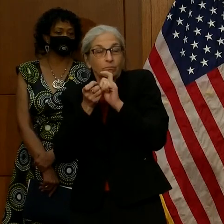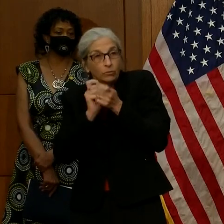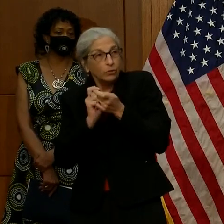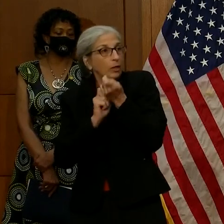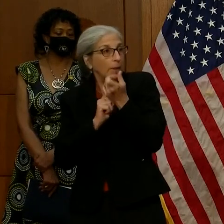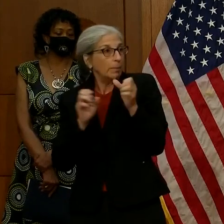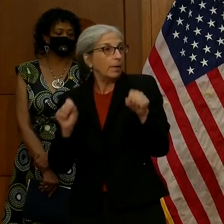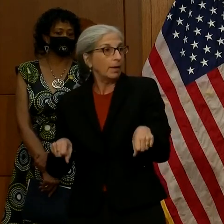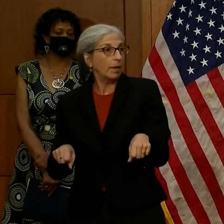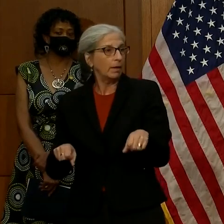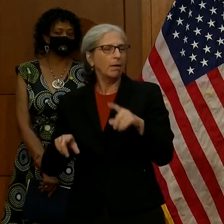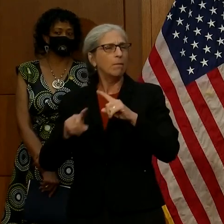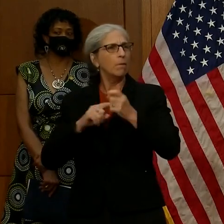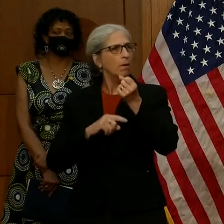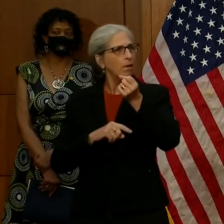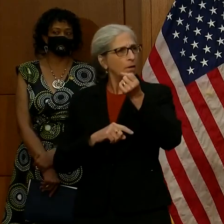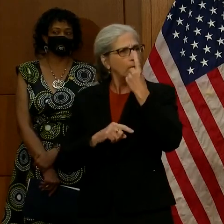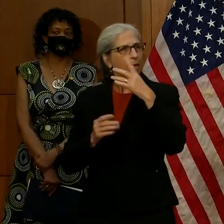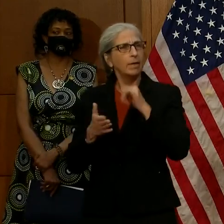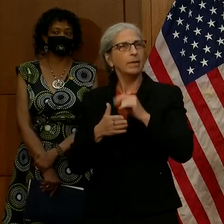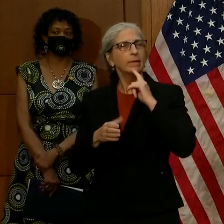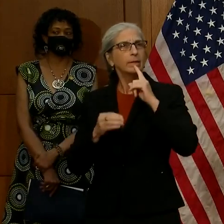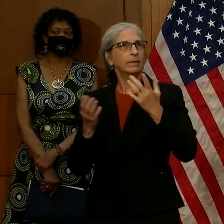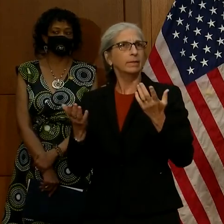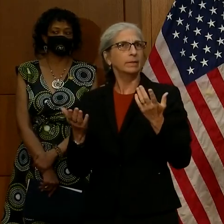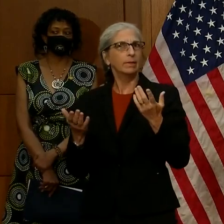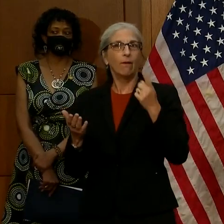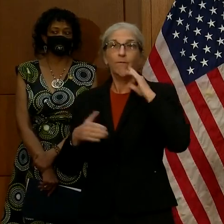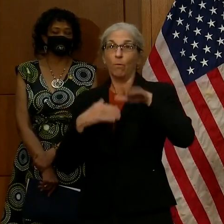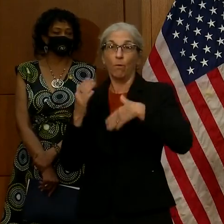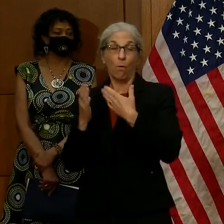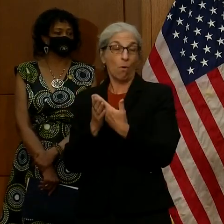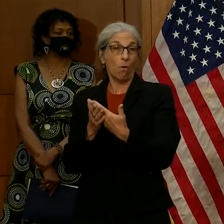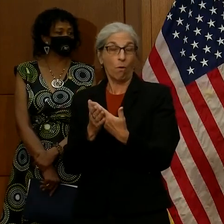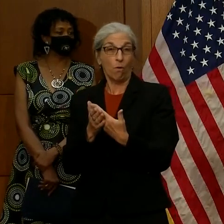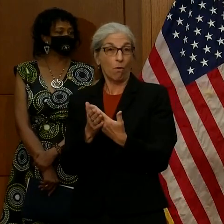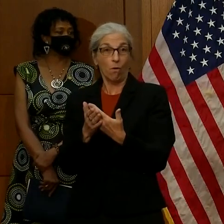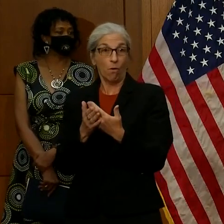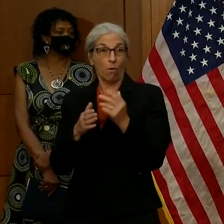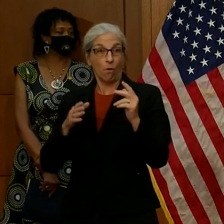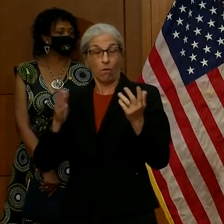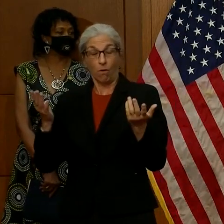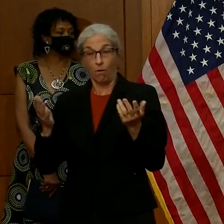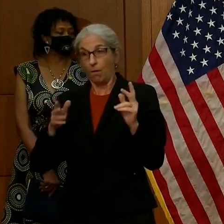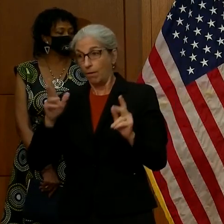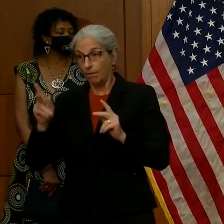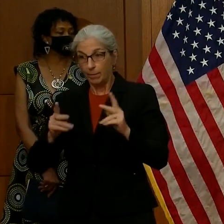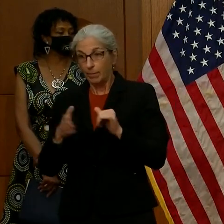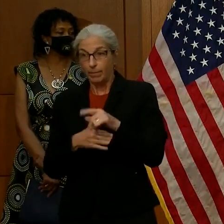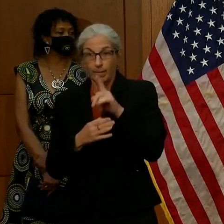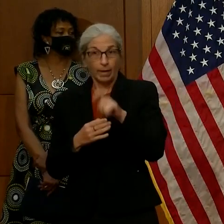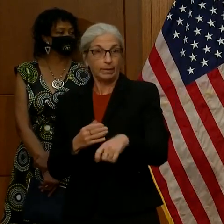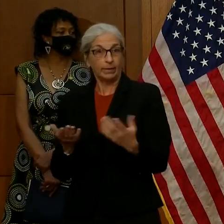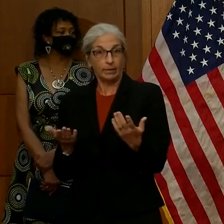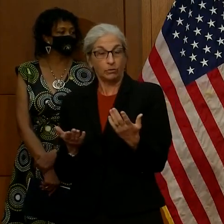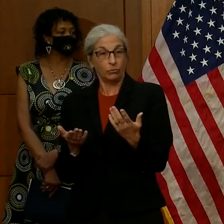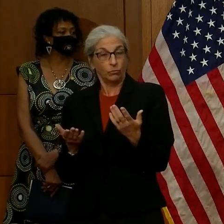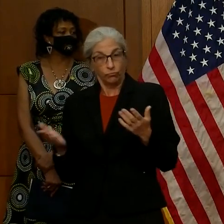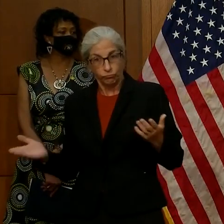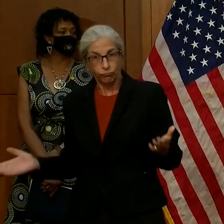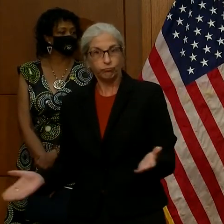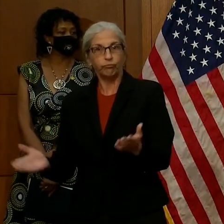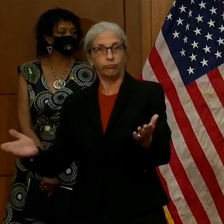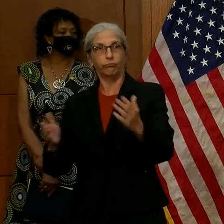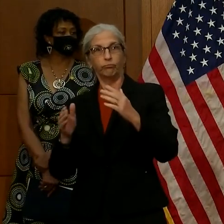again, this is about for all of the above, for moving Virginia in a forward direction. And I really commend the General